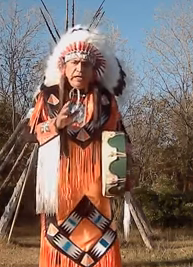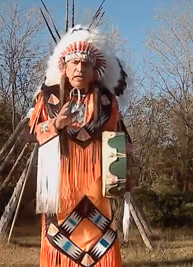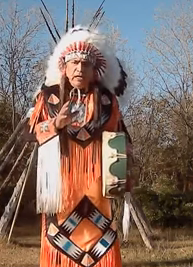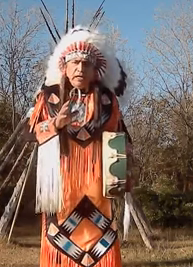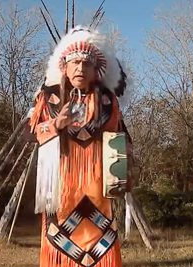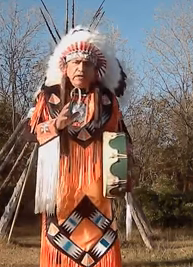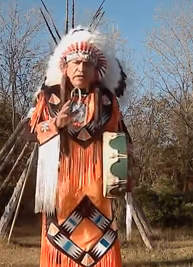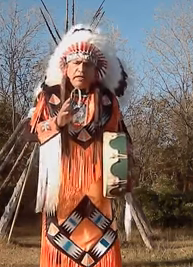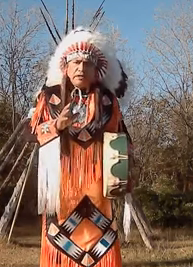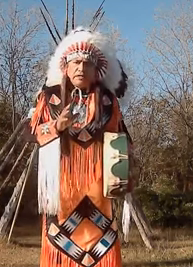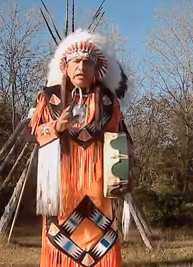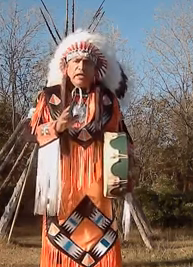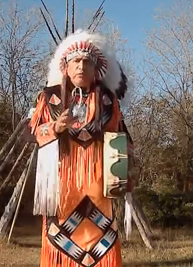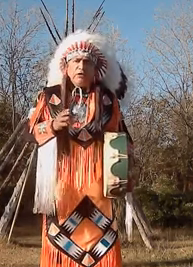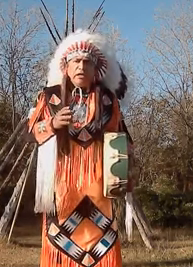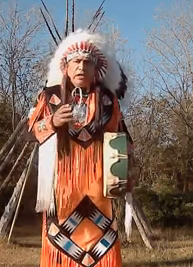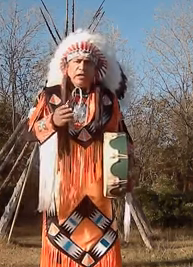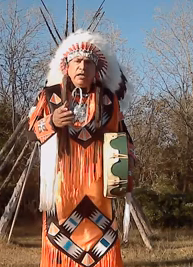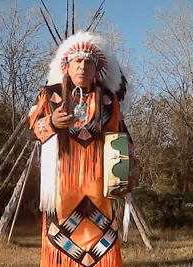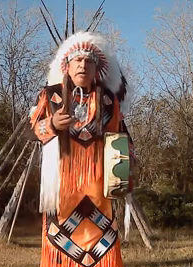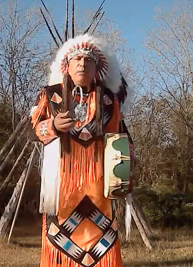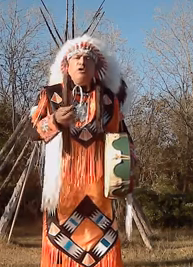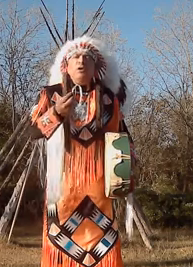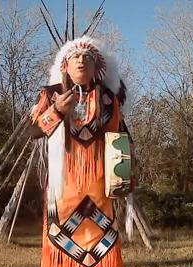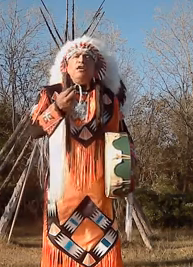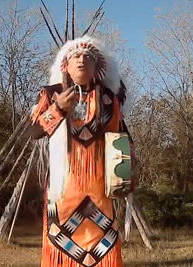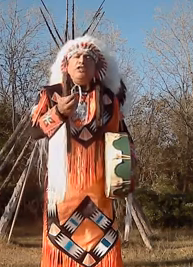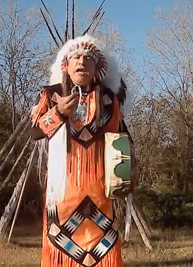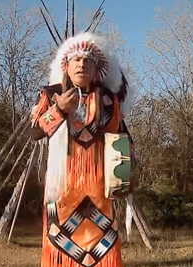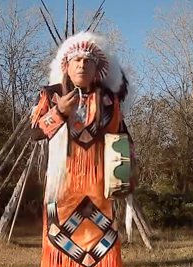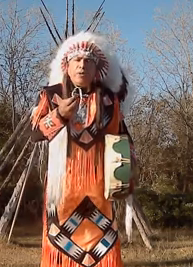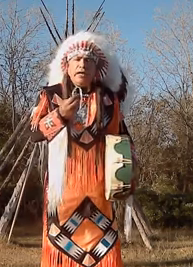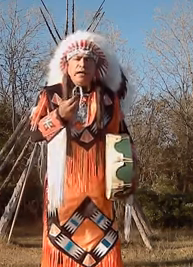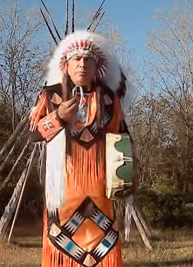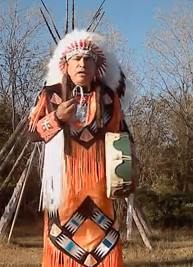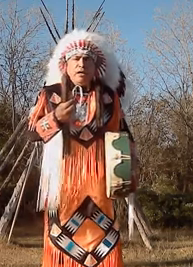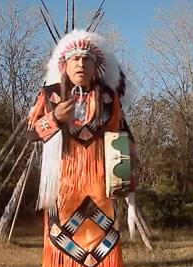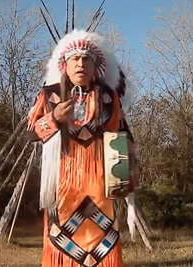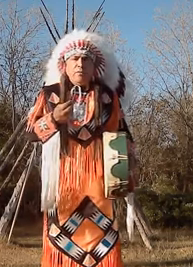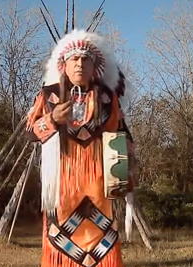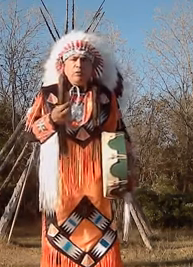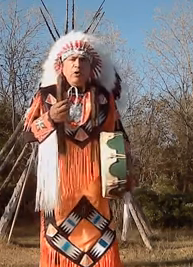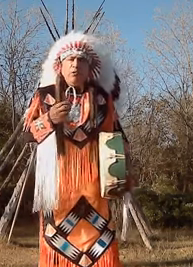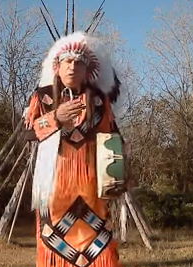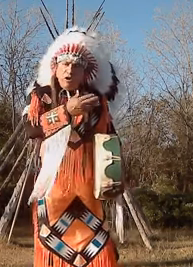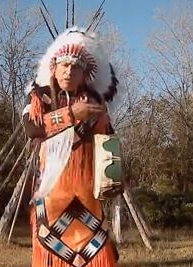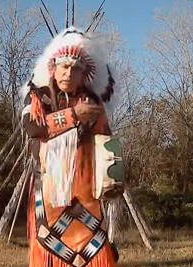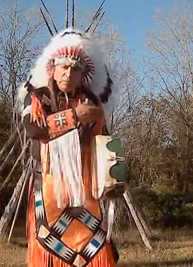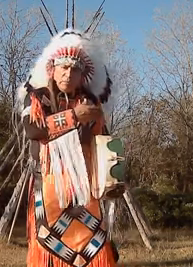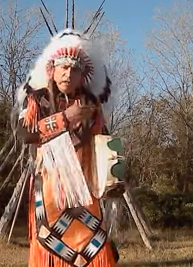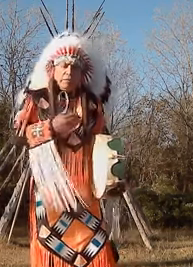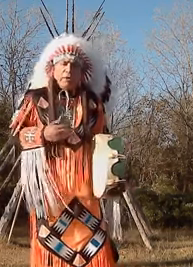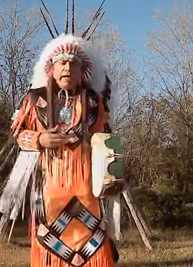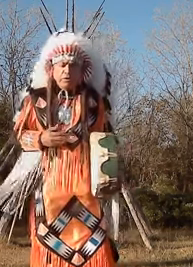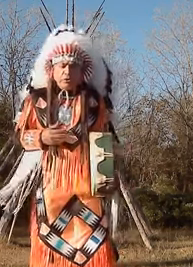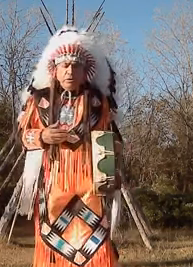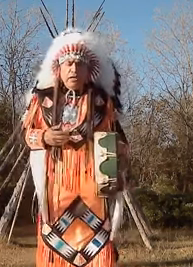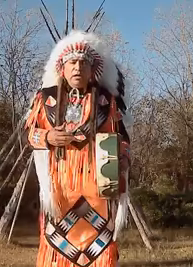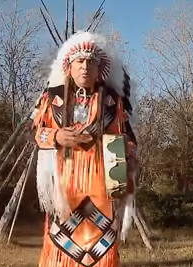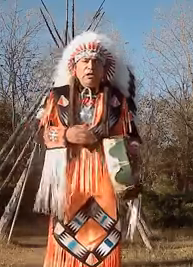this Indian Sign Language and be able to understand and pick up where we've gone in the past. So there'll be